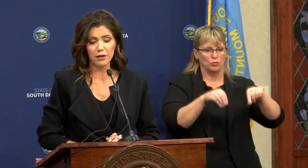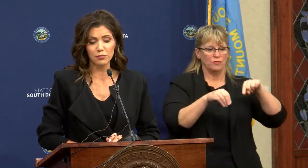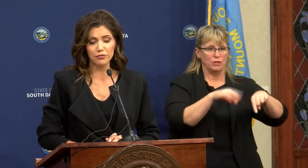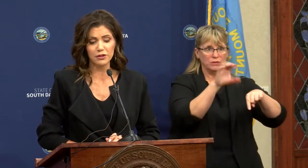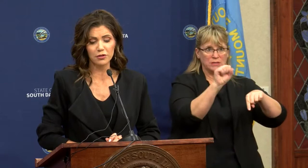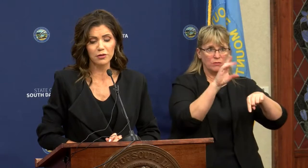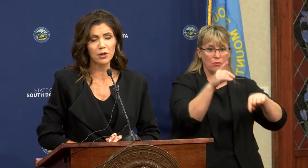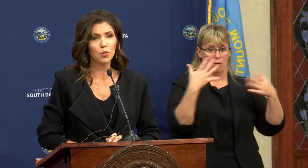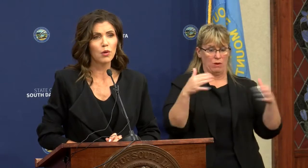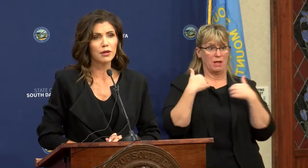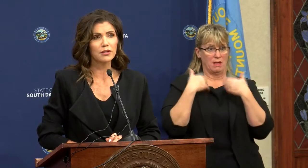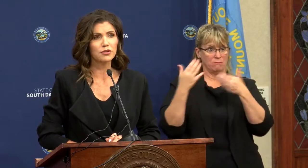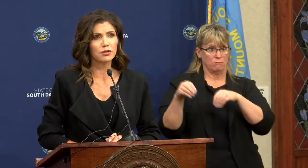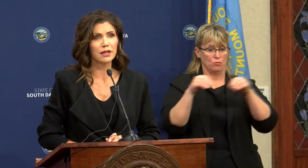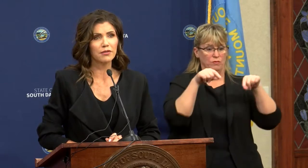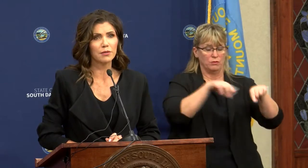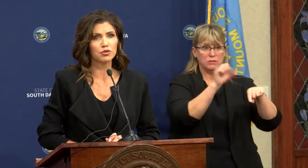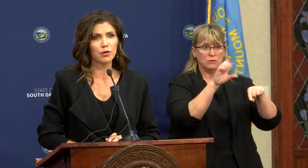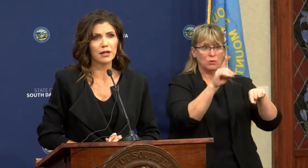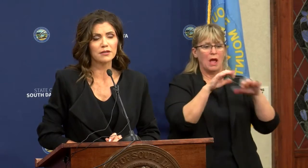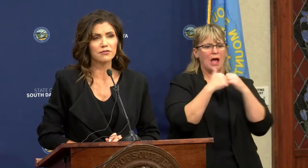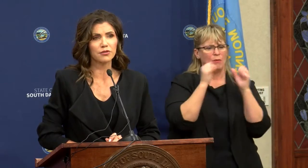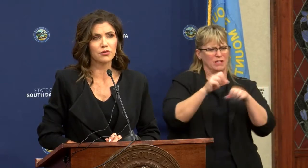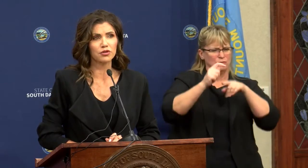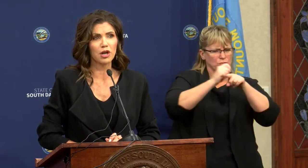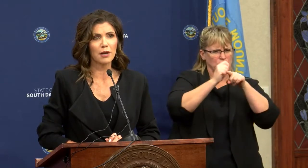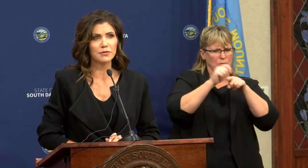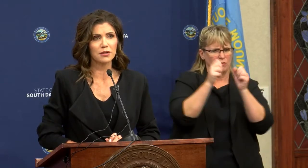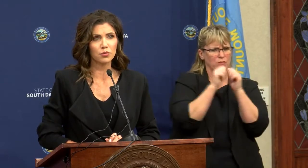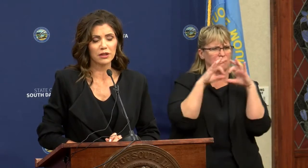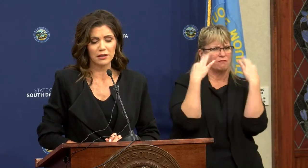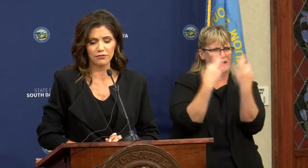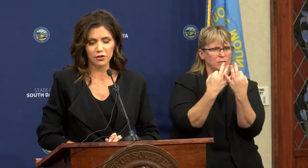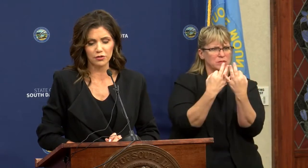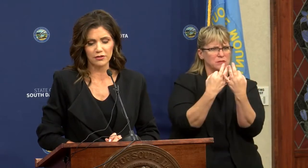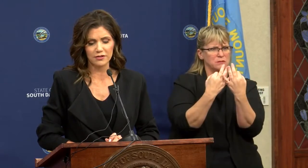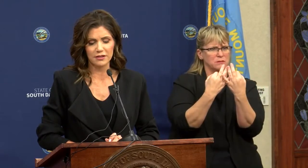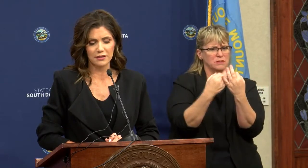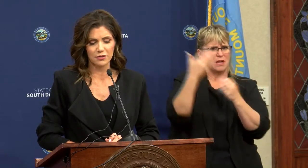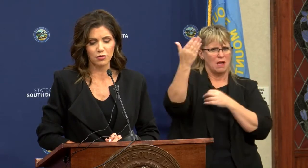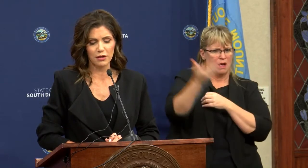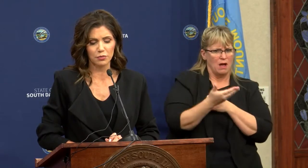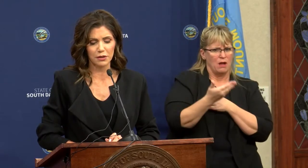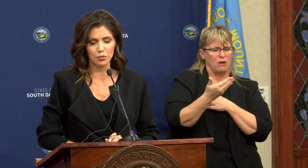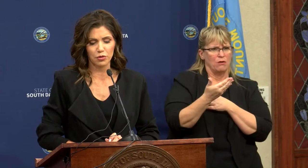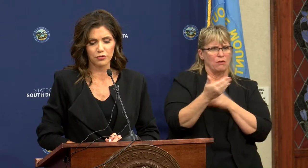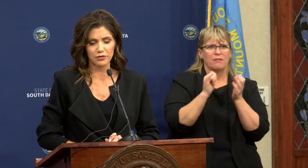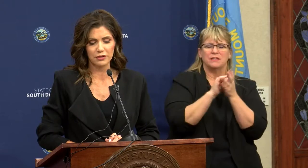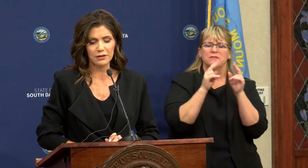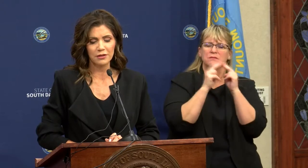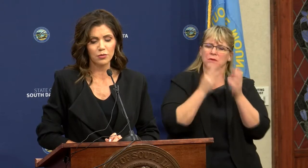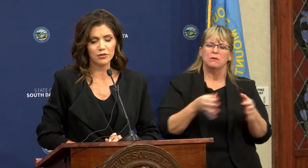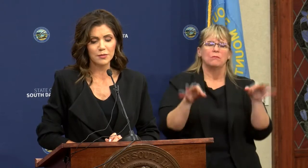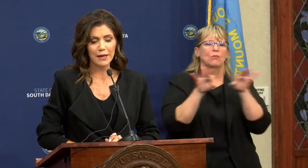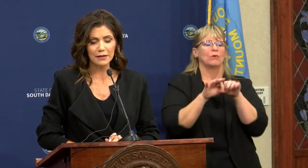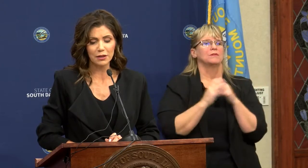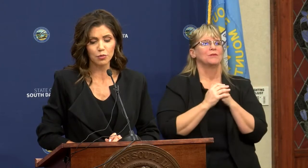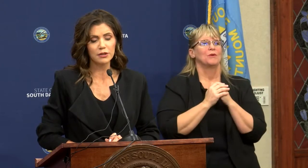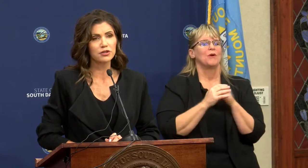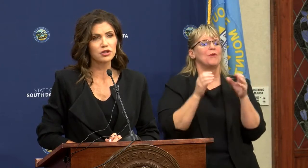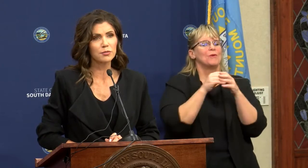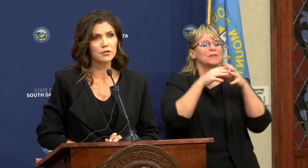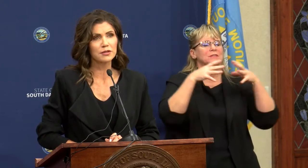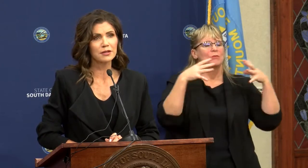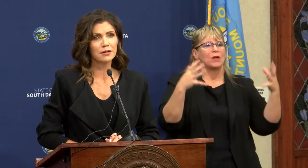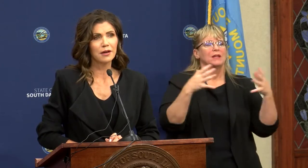have already moved here. What we can do to get them trained to fill the jobs that we need filled in the state is incredibly important. We're expanding